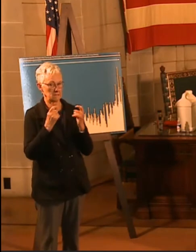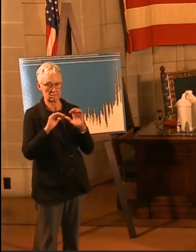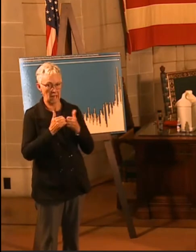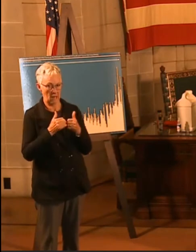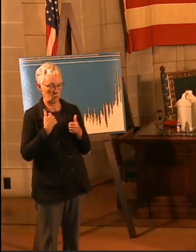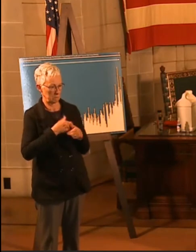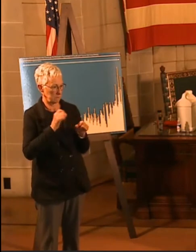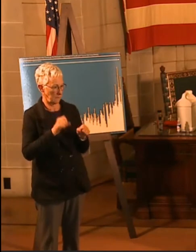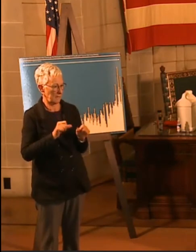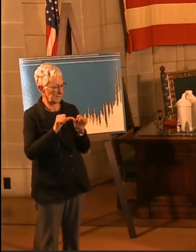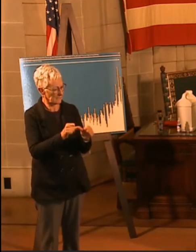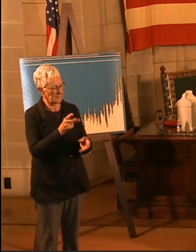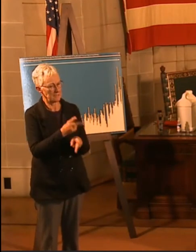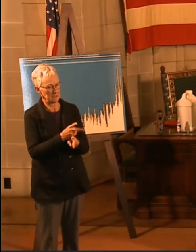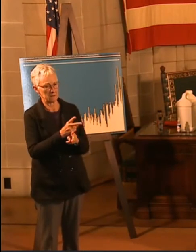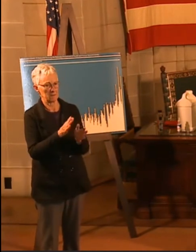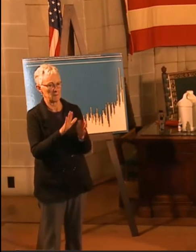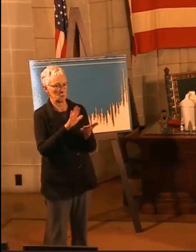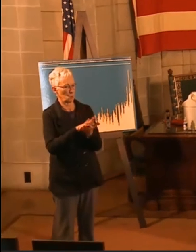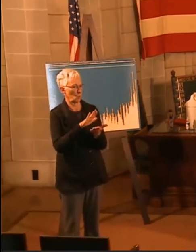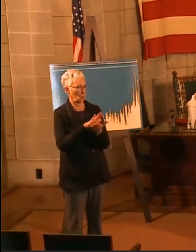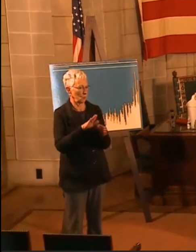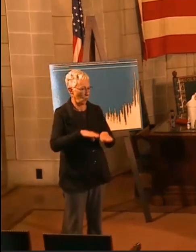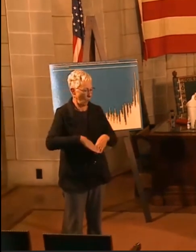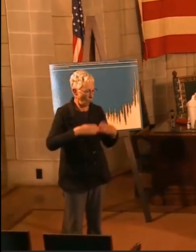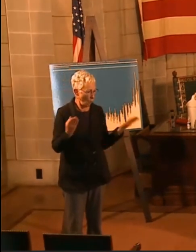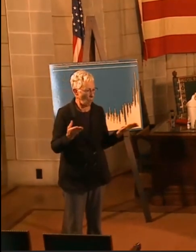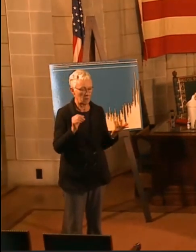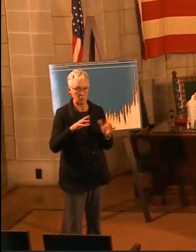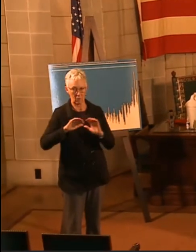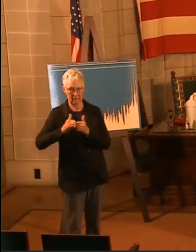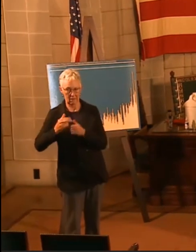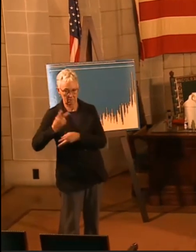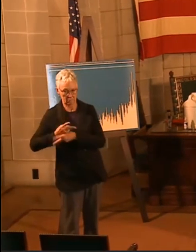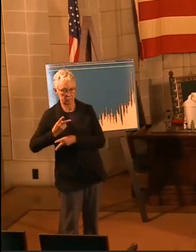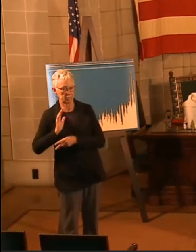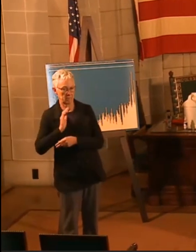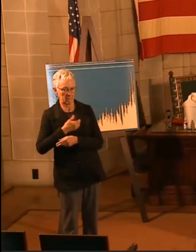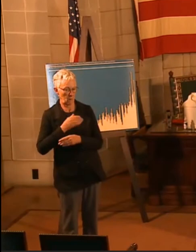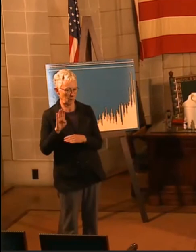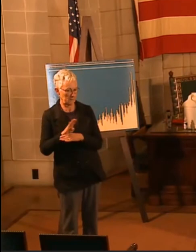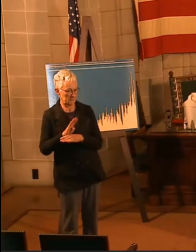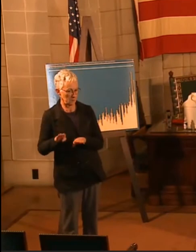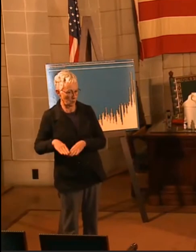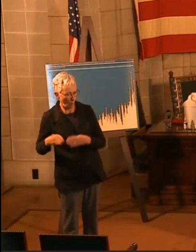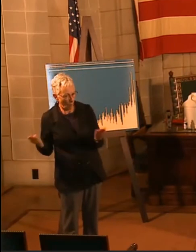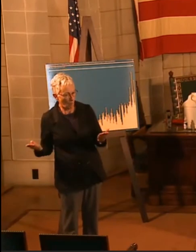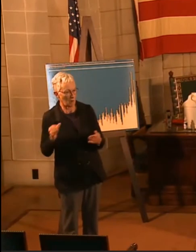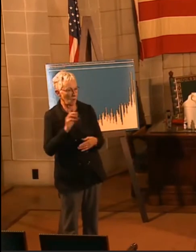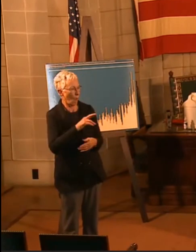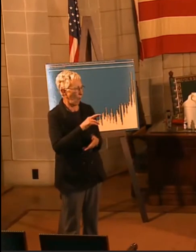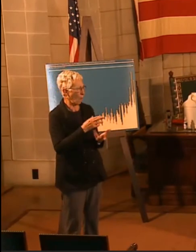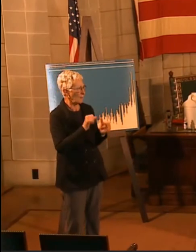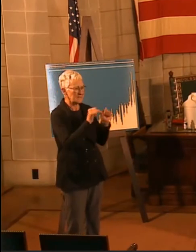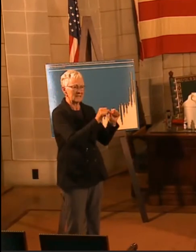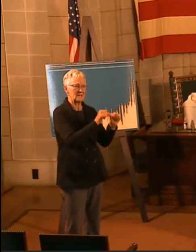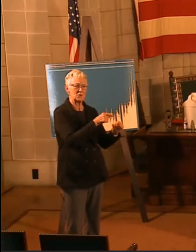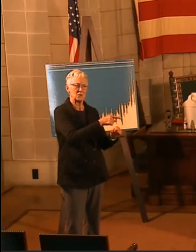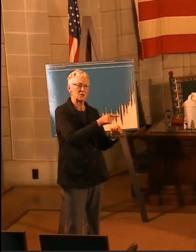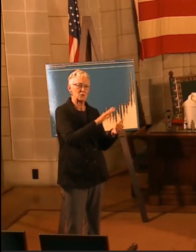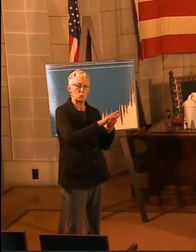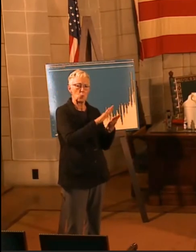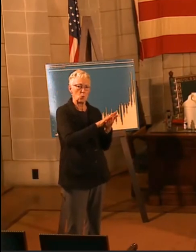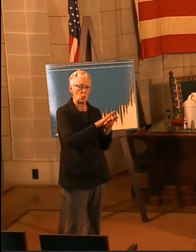schools open or businesses open, or what can be done to keep our sports teams playing. Keeping all these